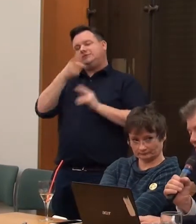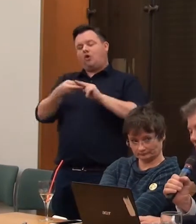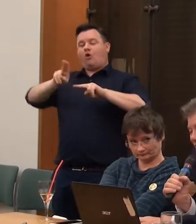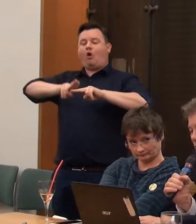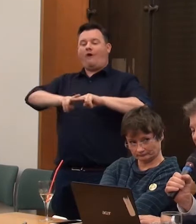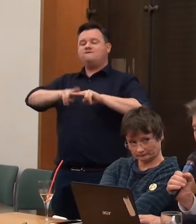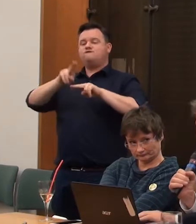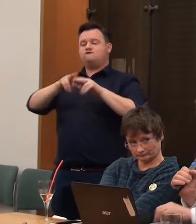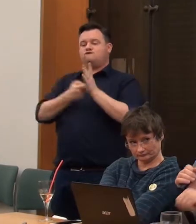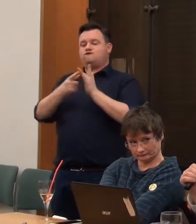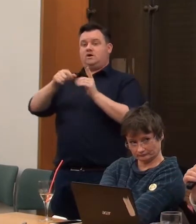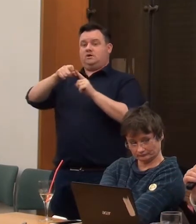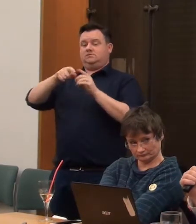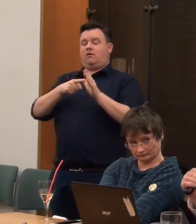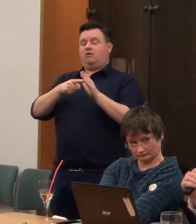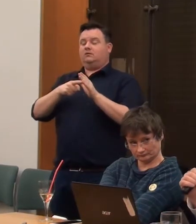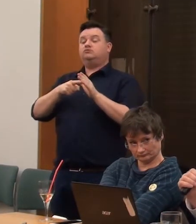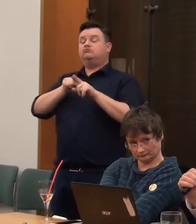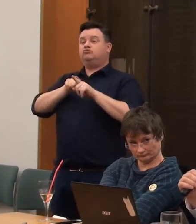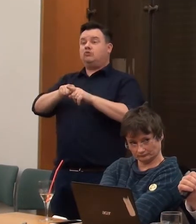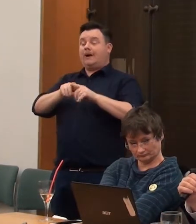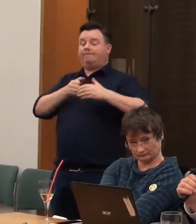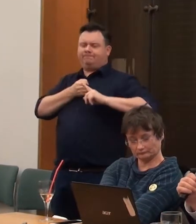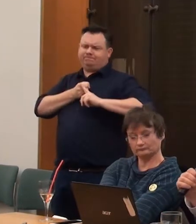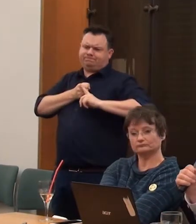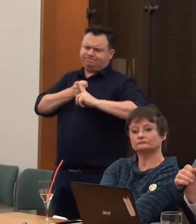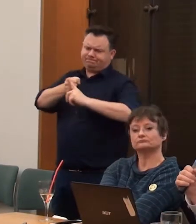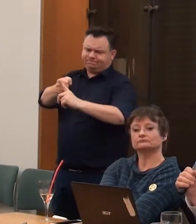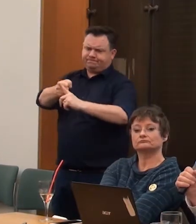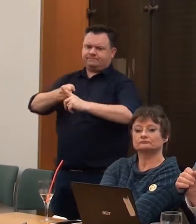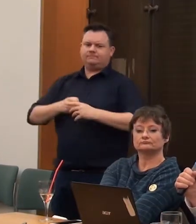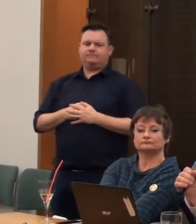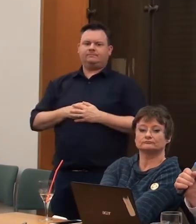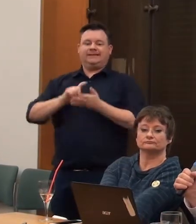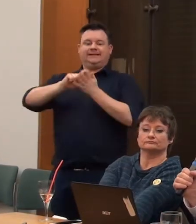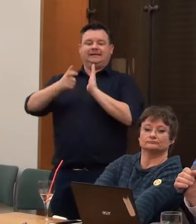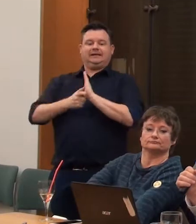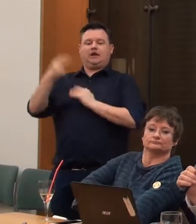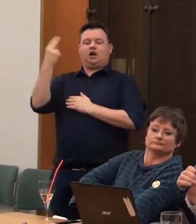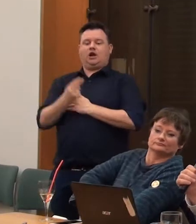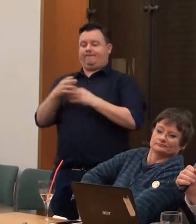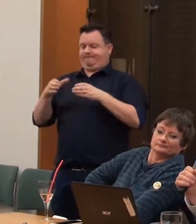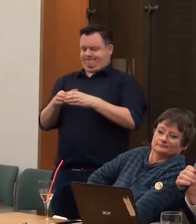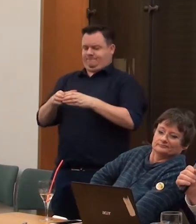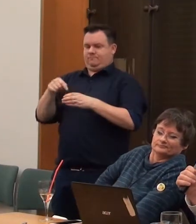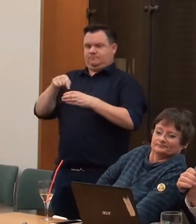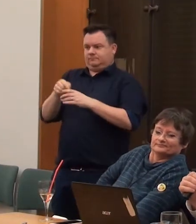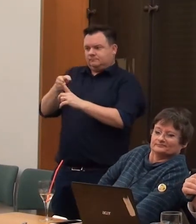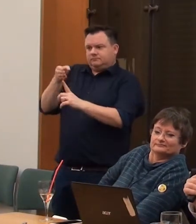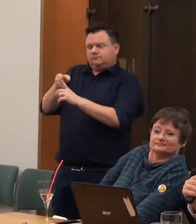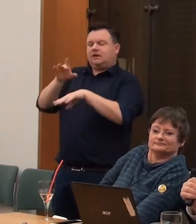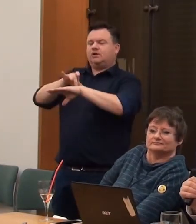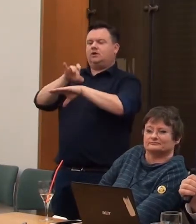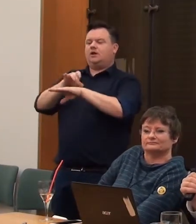torch and going forward. The disability arts movement followed the outsider movement that was identified by people like Dr.